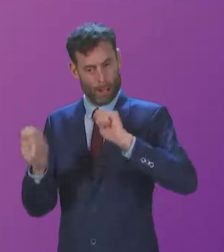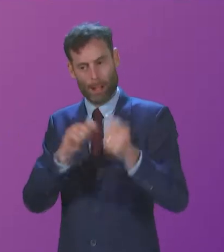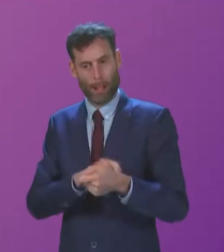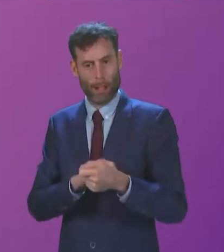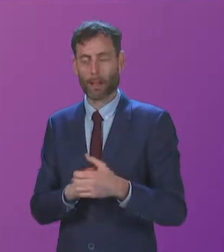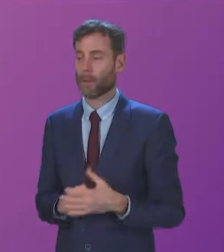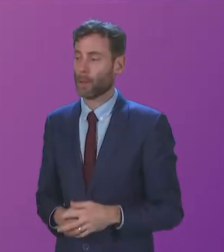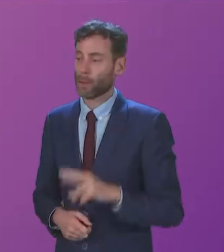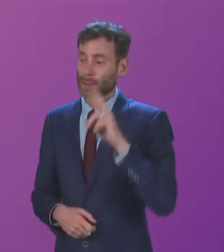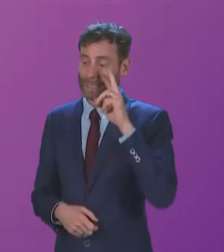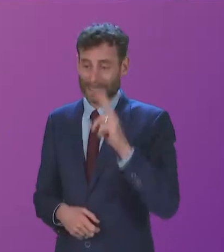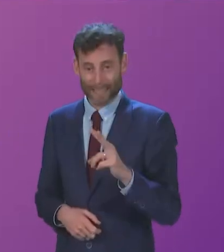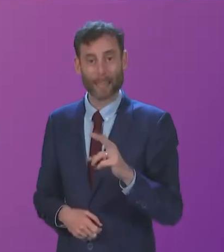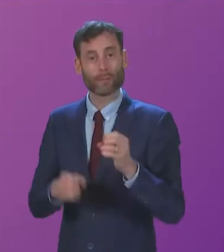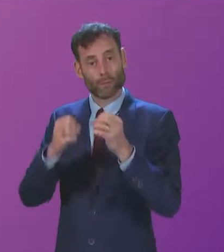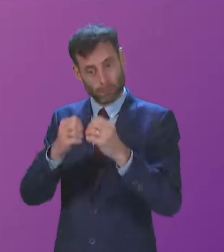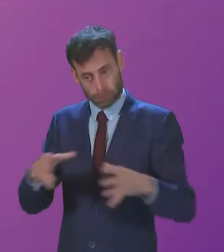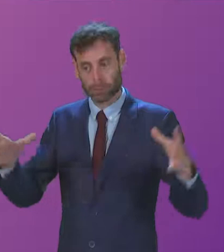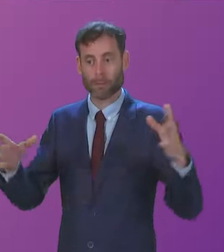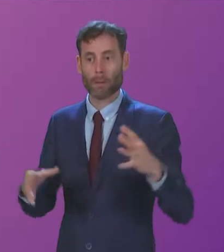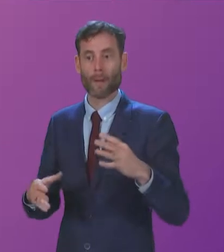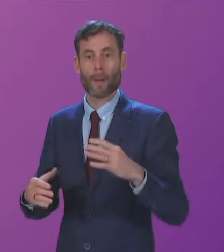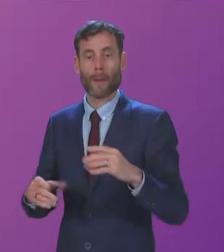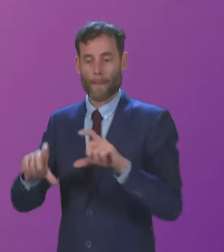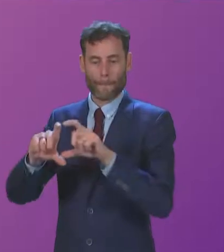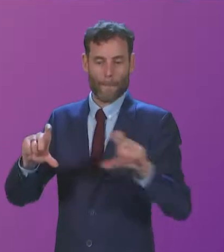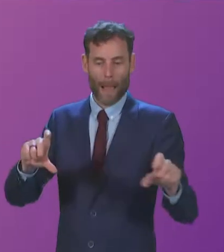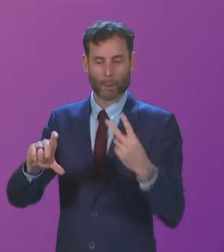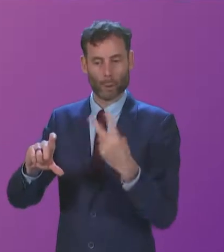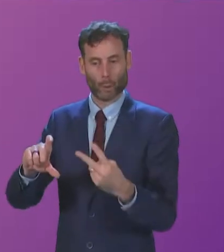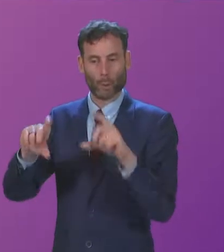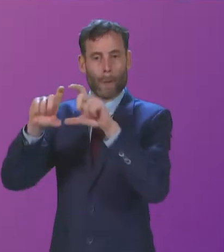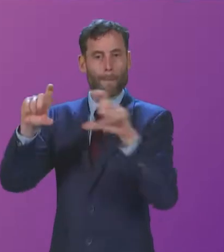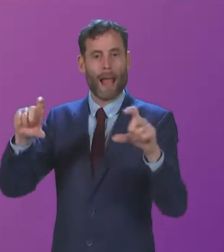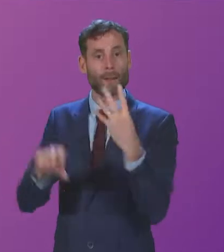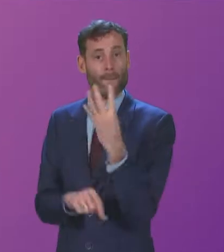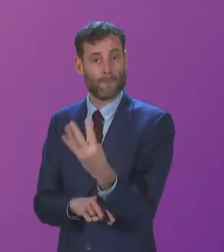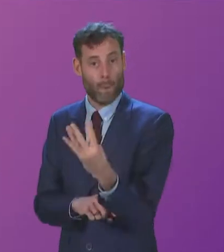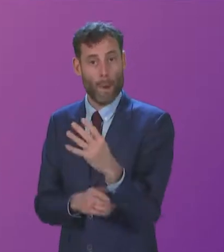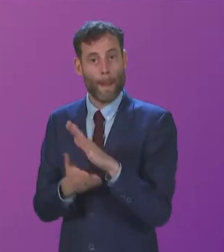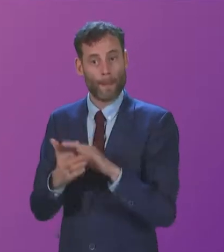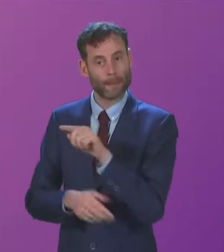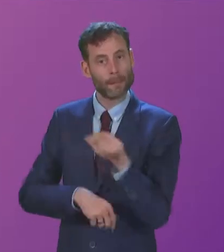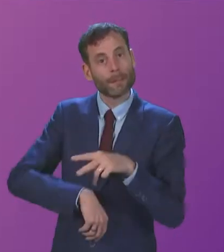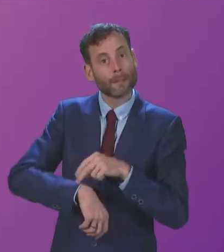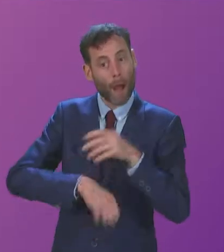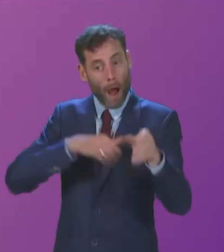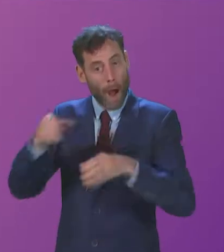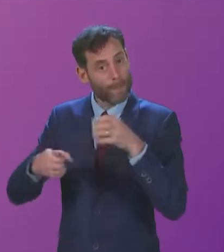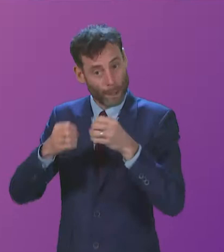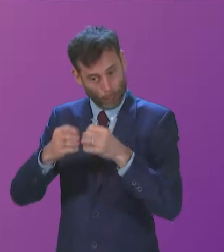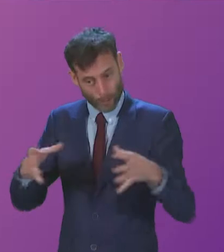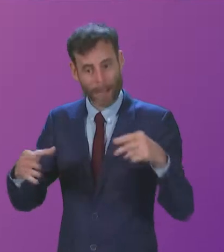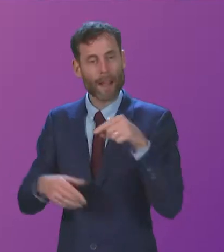band 224s. Those individuals will help us for those that are waiting for care at home. What we're also looking to do is